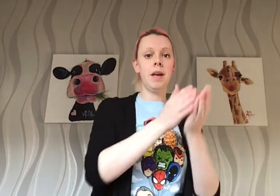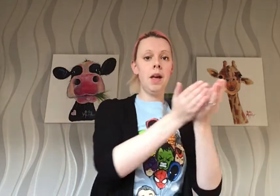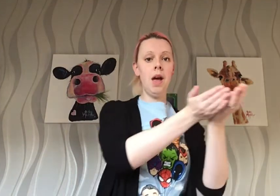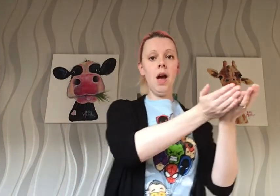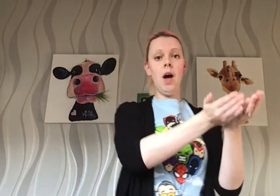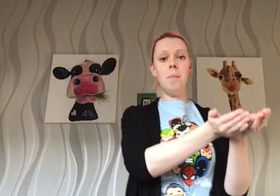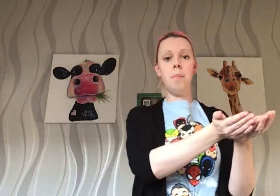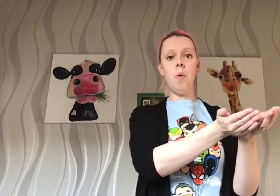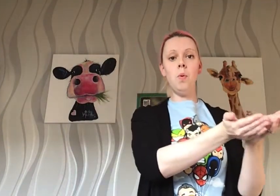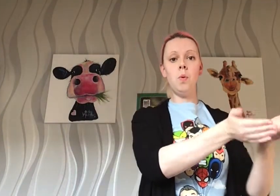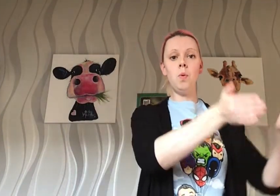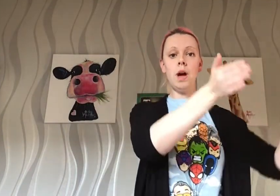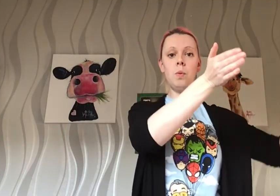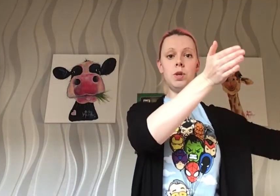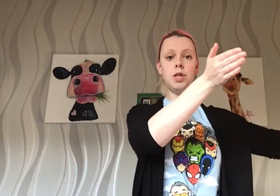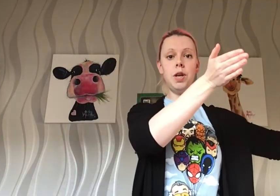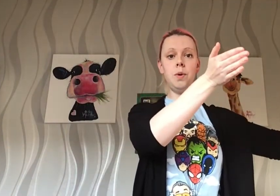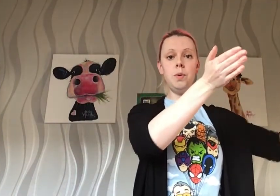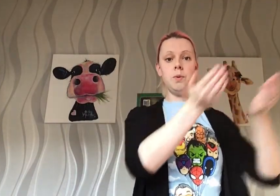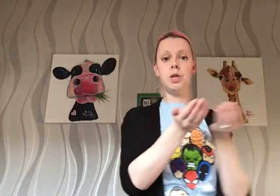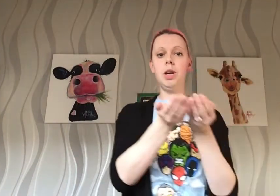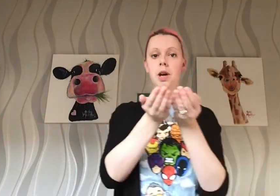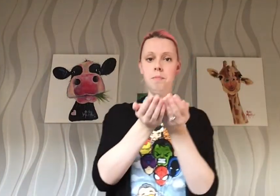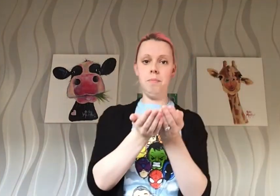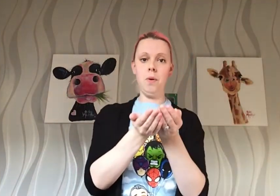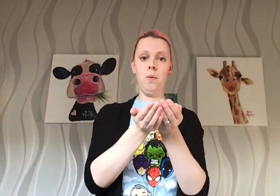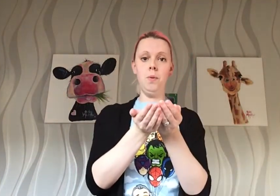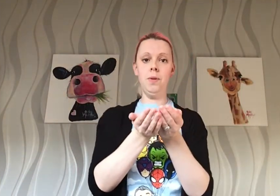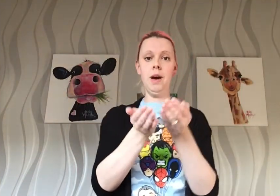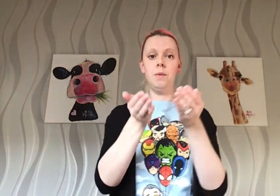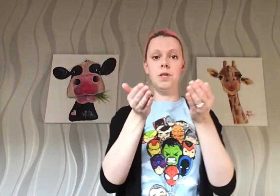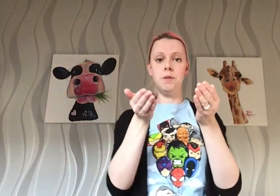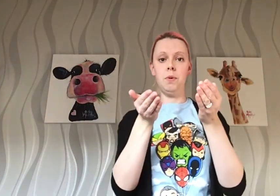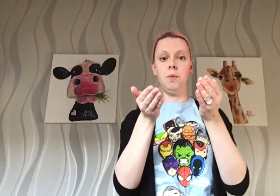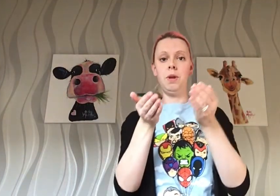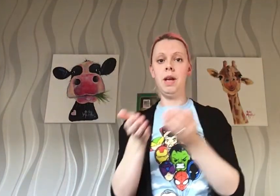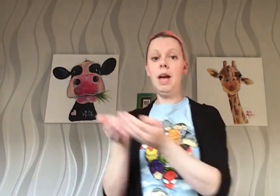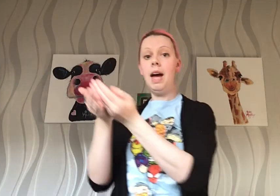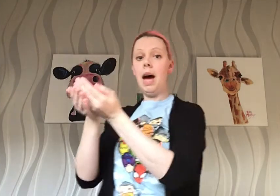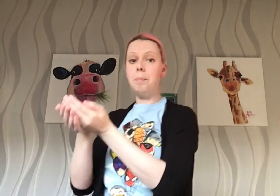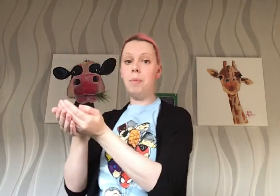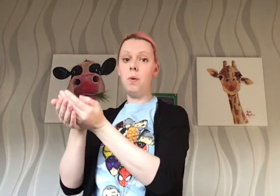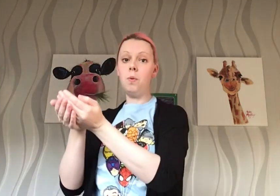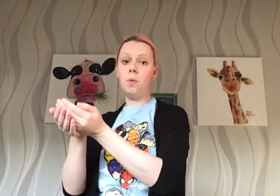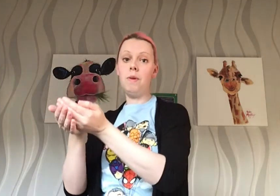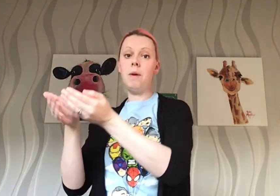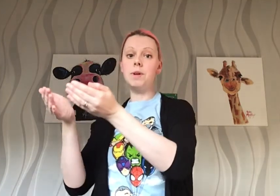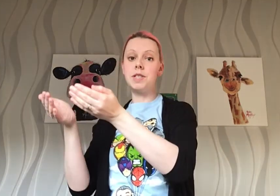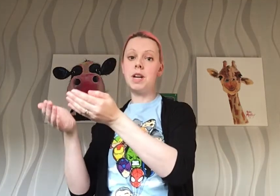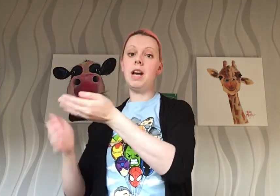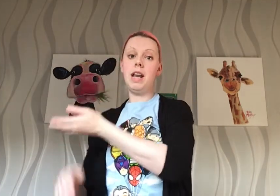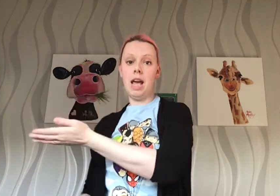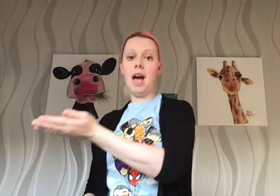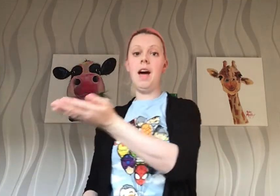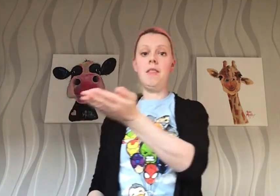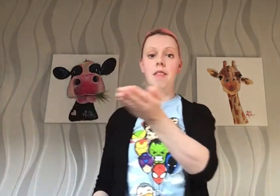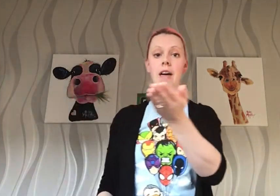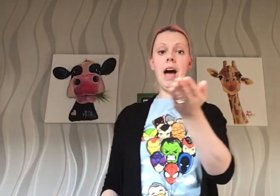A bowl that was huge, a bowl that was small, a bowl that was tiny, and that